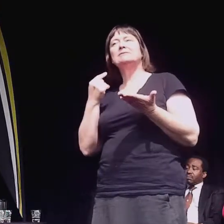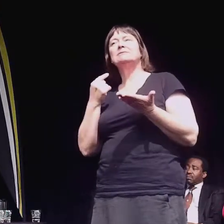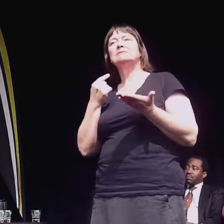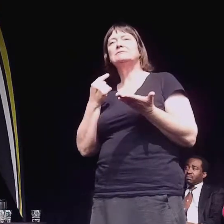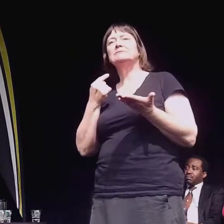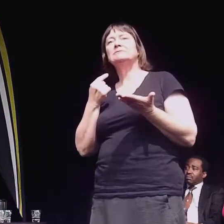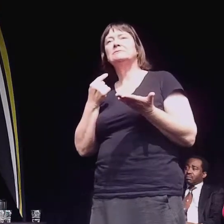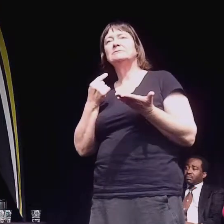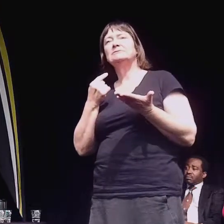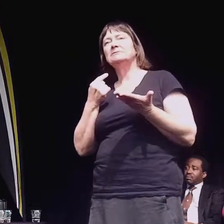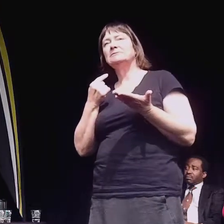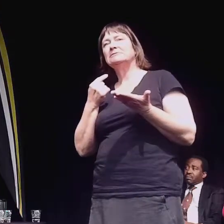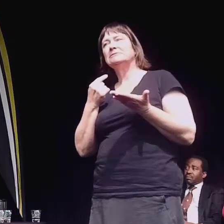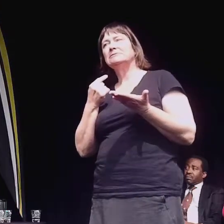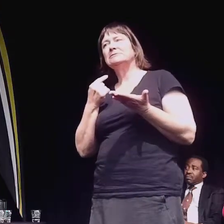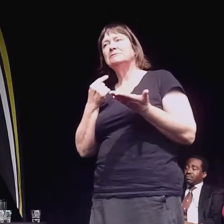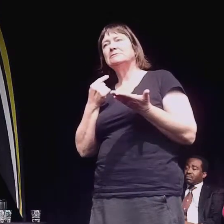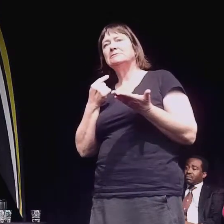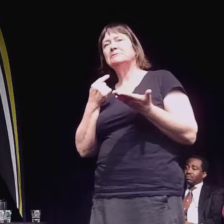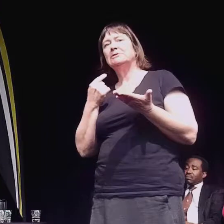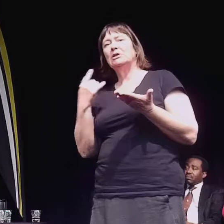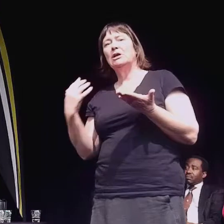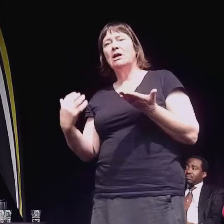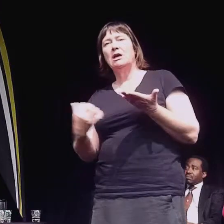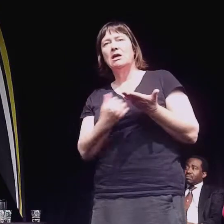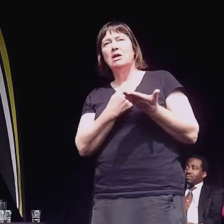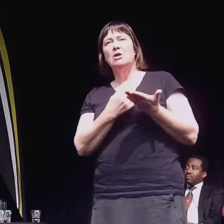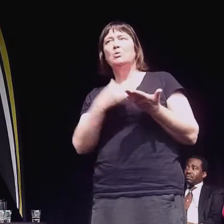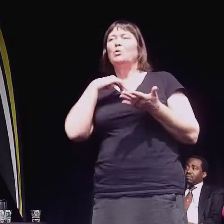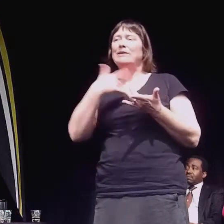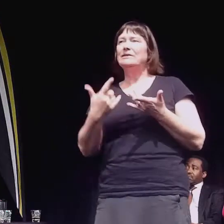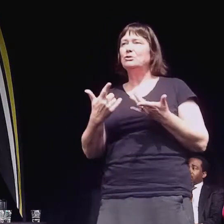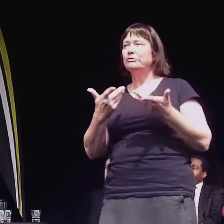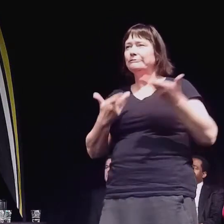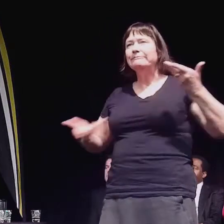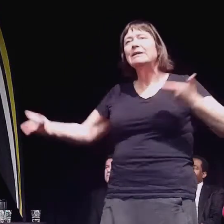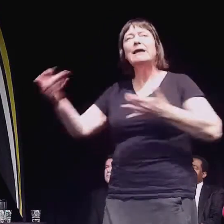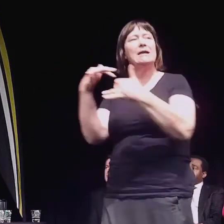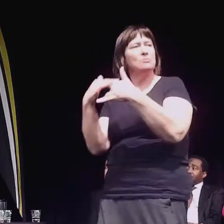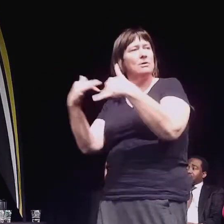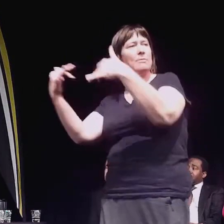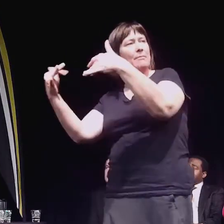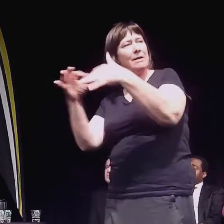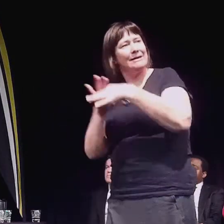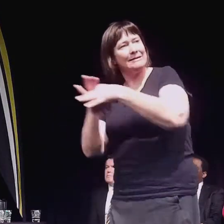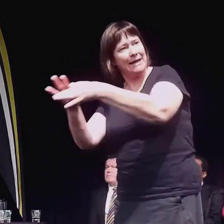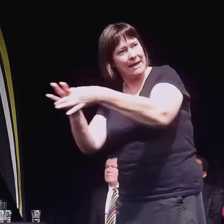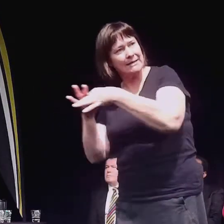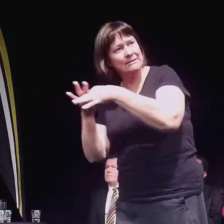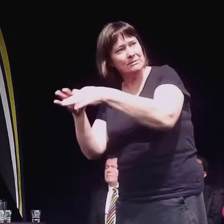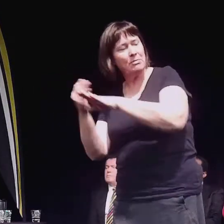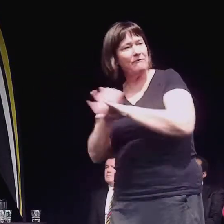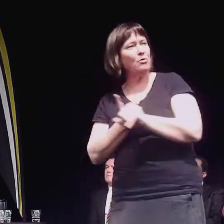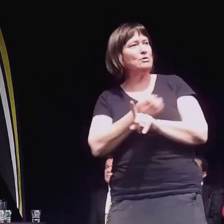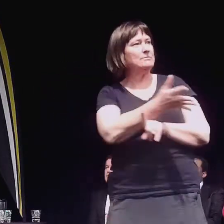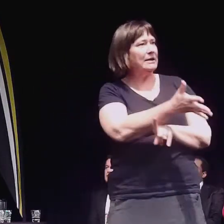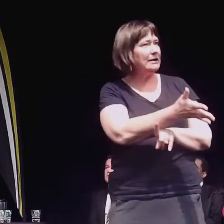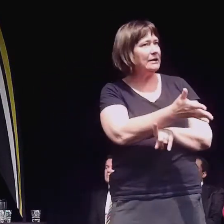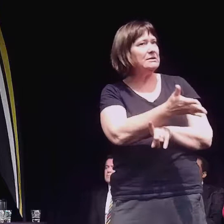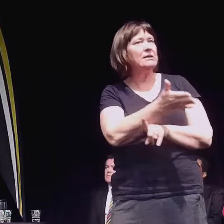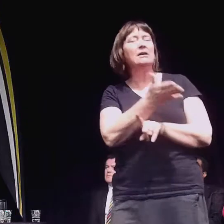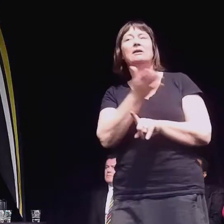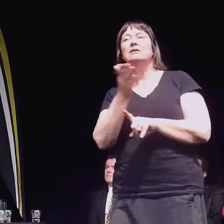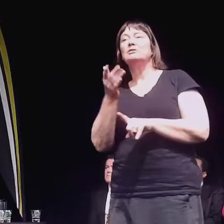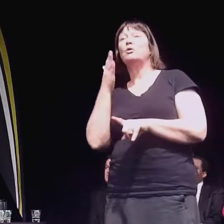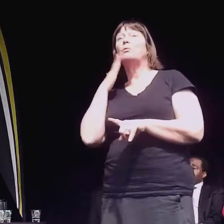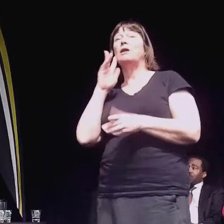unless you quarantine it and you get the public's engagement. That's how this is money. So when